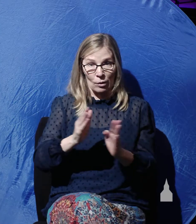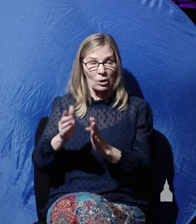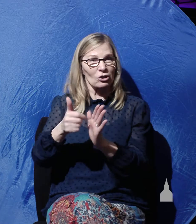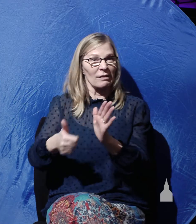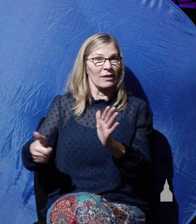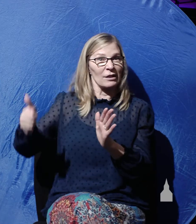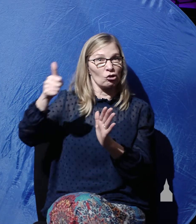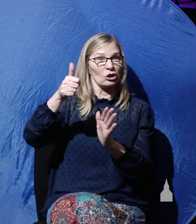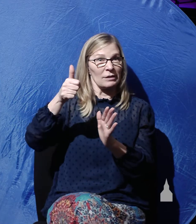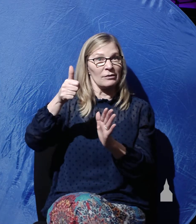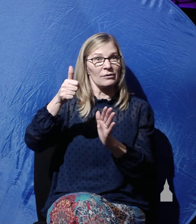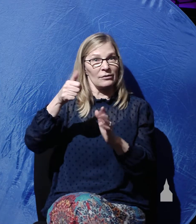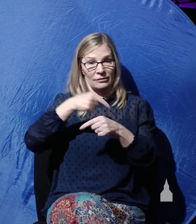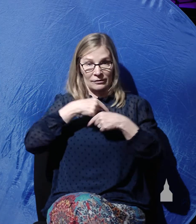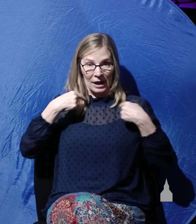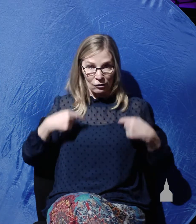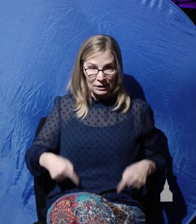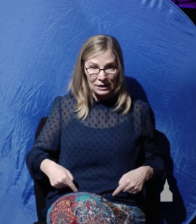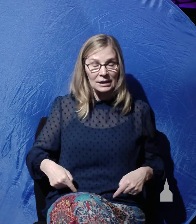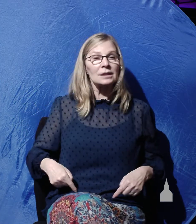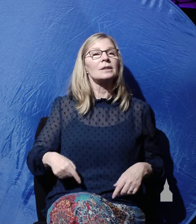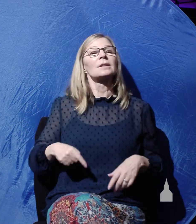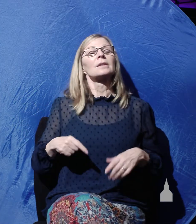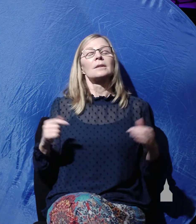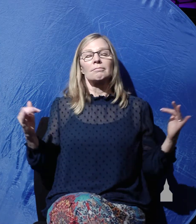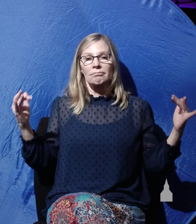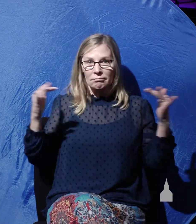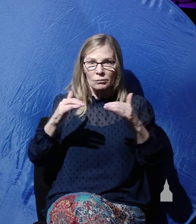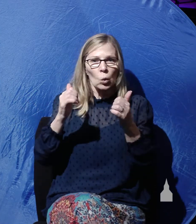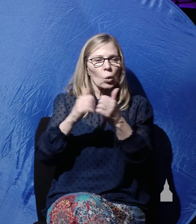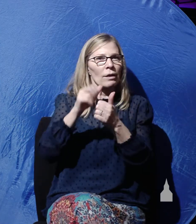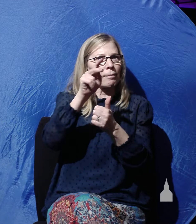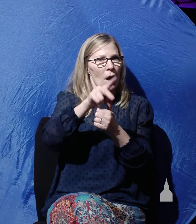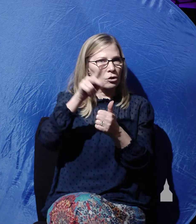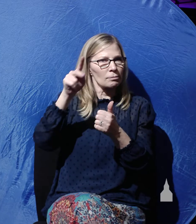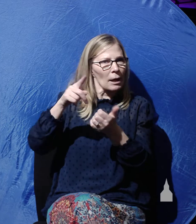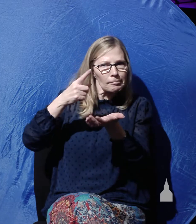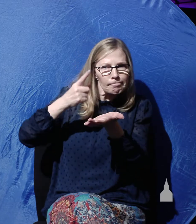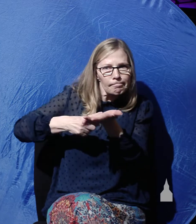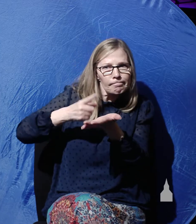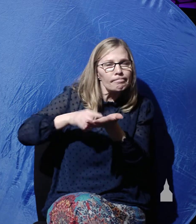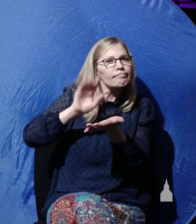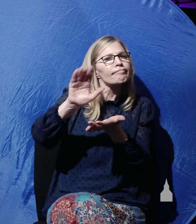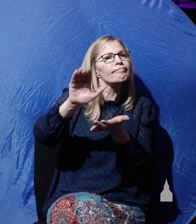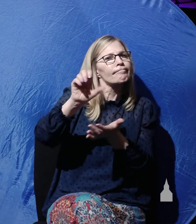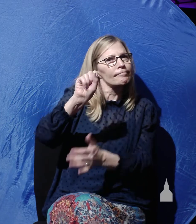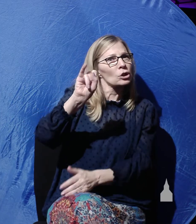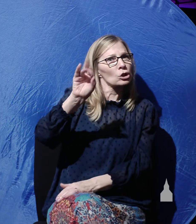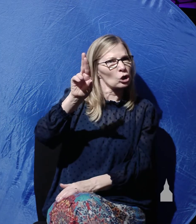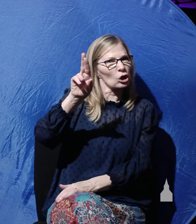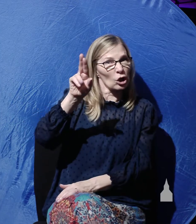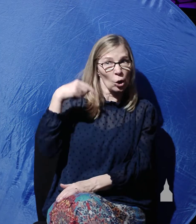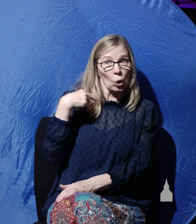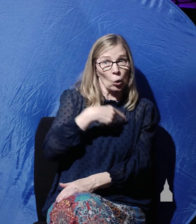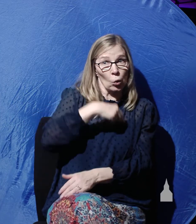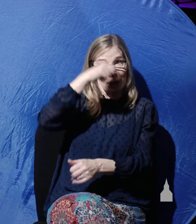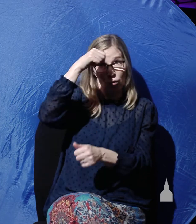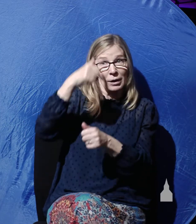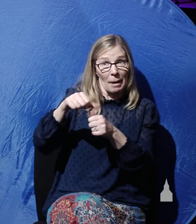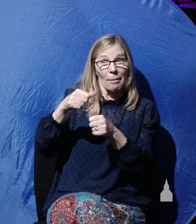Pharisees, they gathered together with Pilate, Pontius Pilate, and they said, Sir, we remember that when he was still alive, that